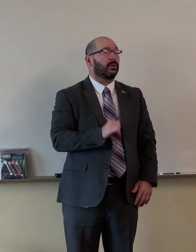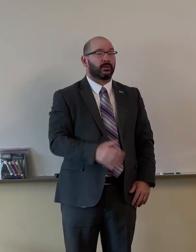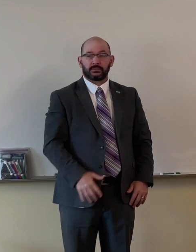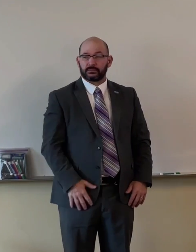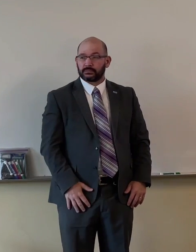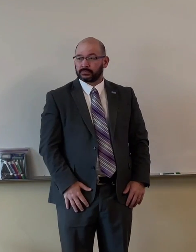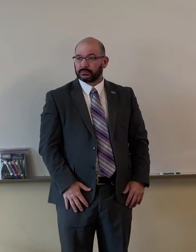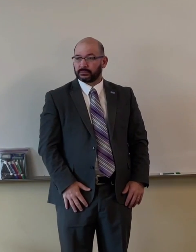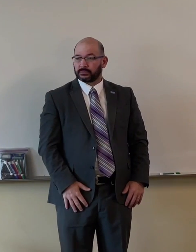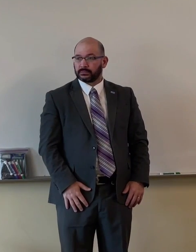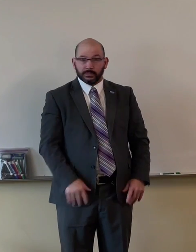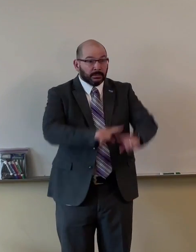Somebody said, okay.